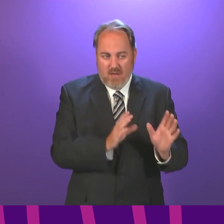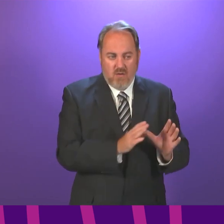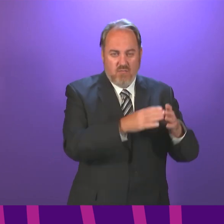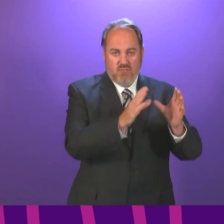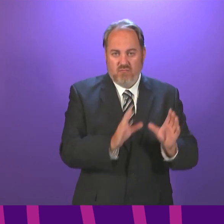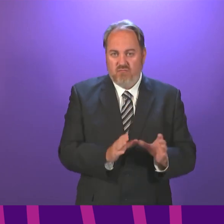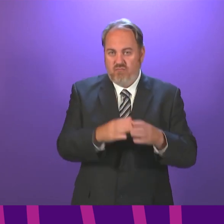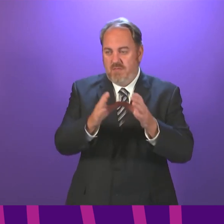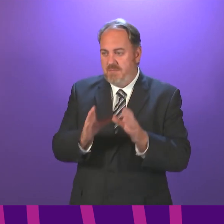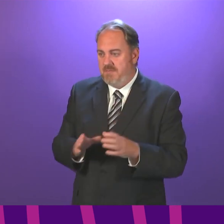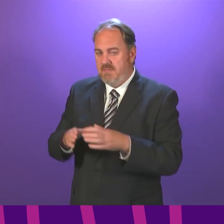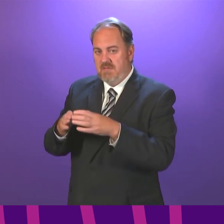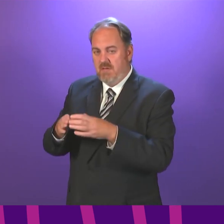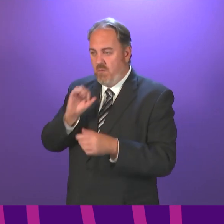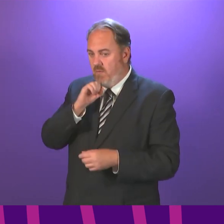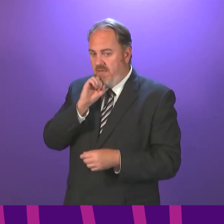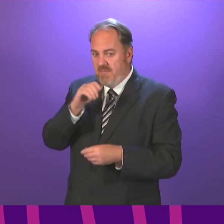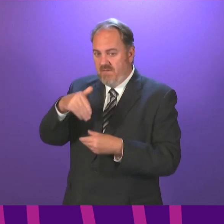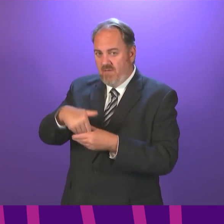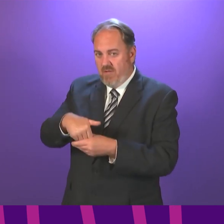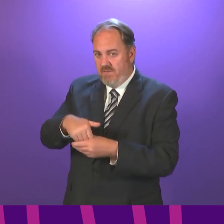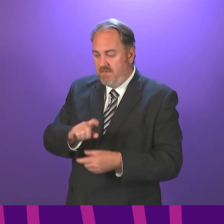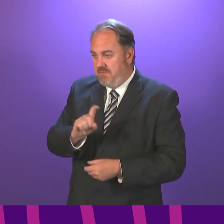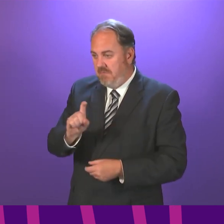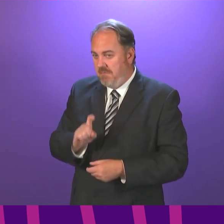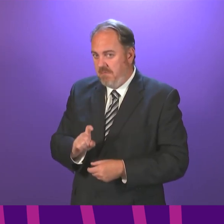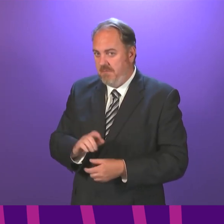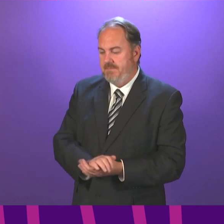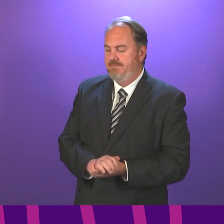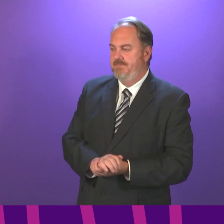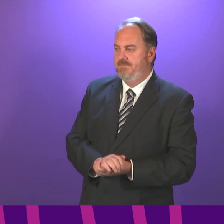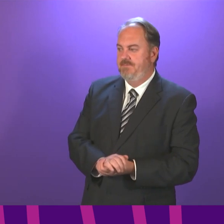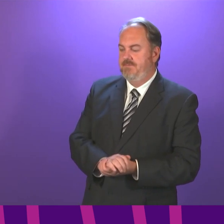family groups, such as Cruise Scotland? First Minister,